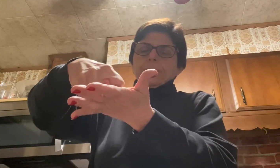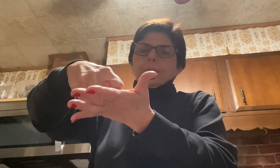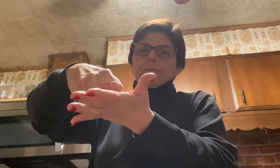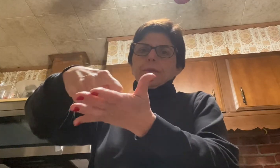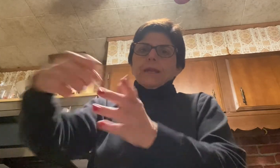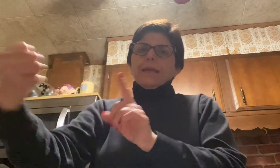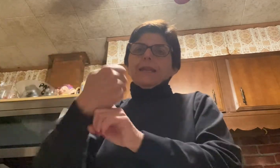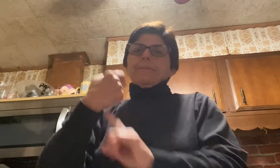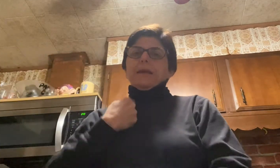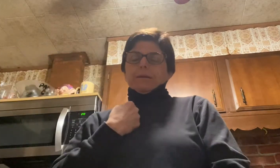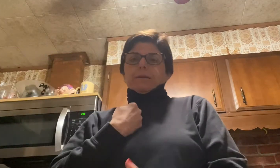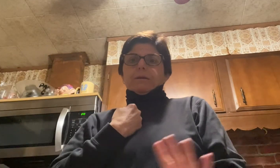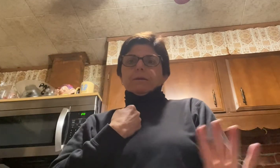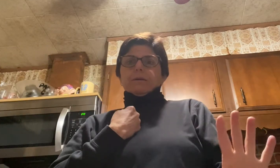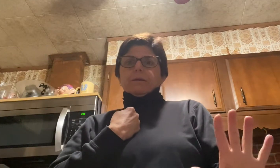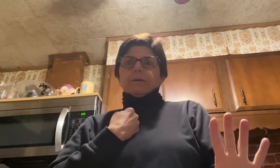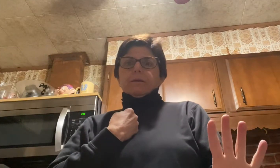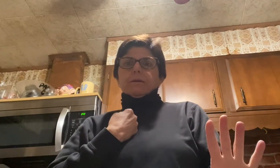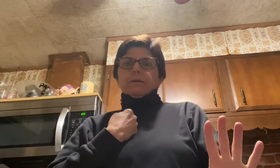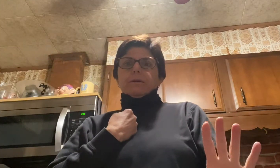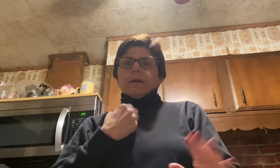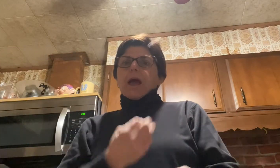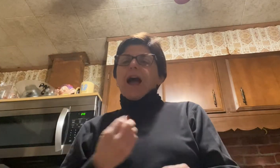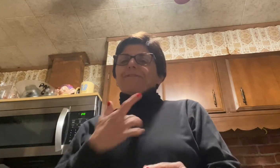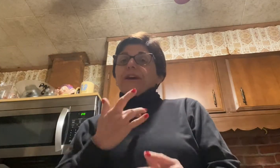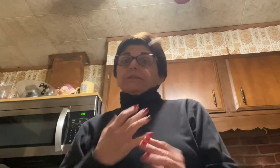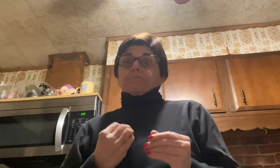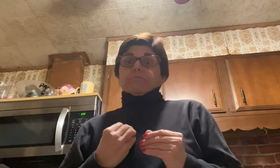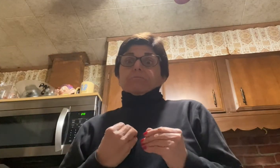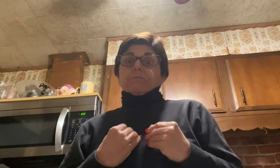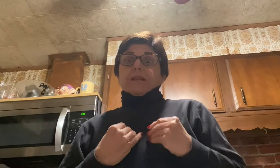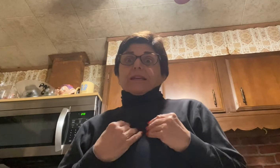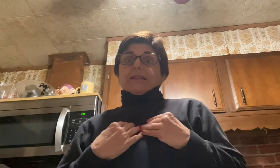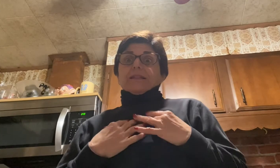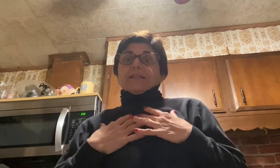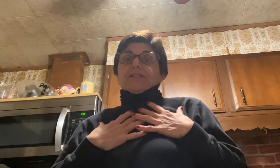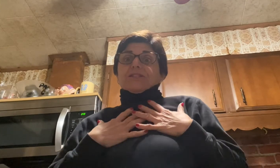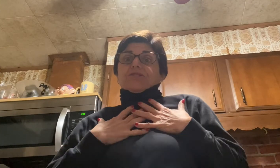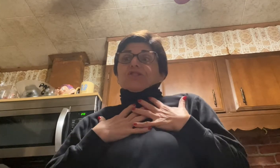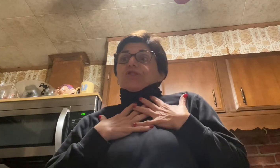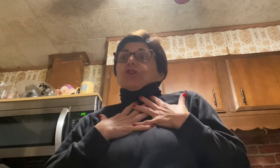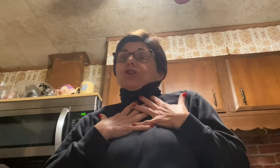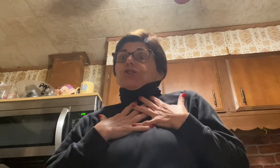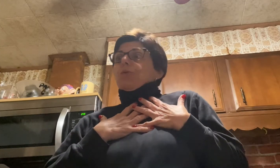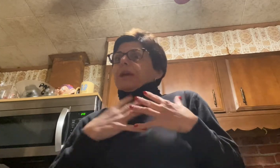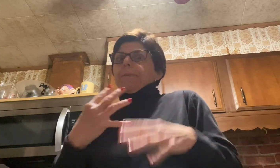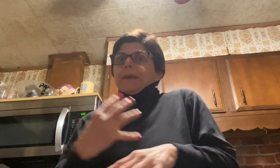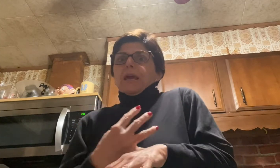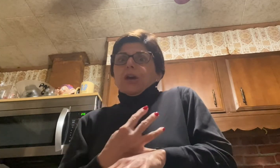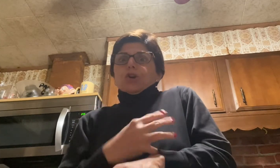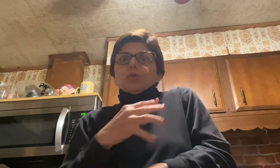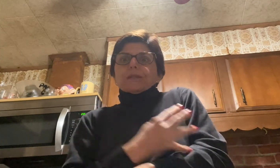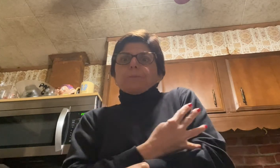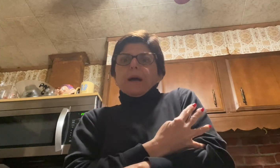it hit me. I felt like this surge going up me. Goosebumps.